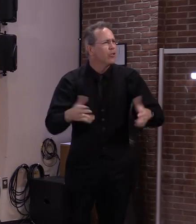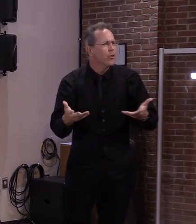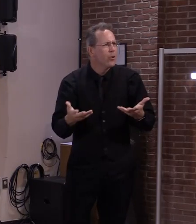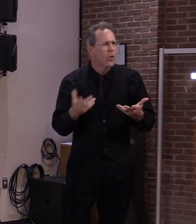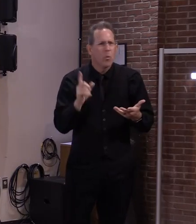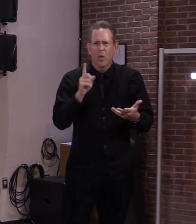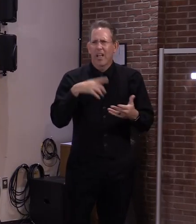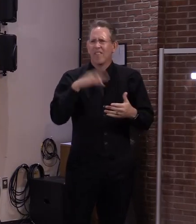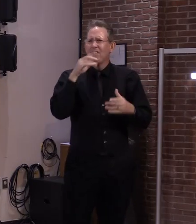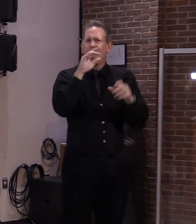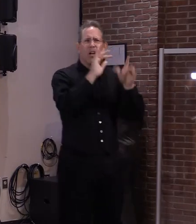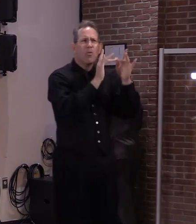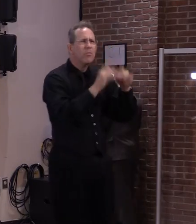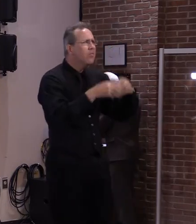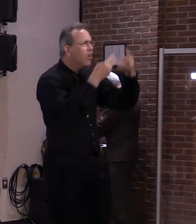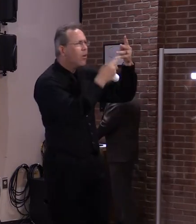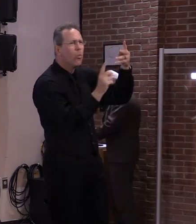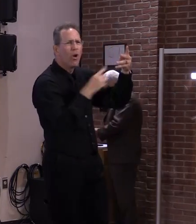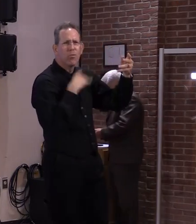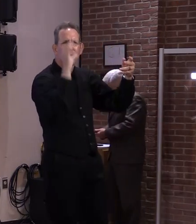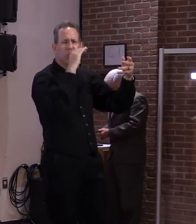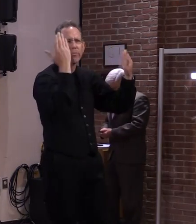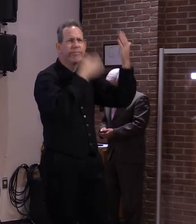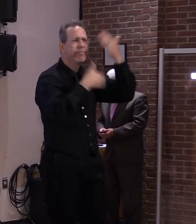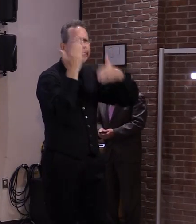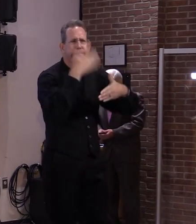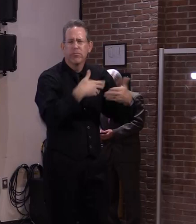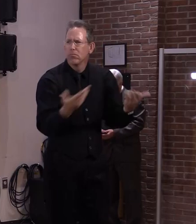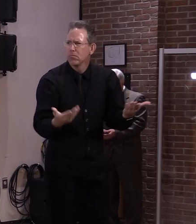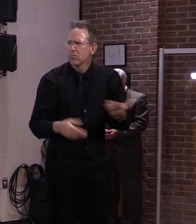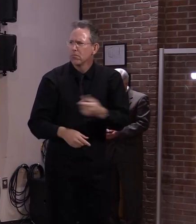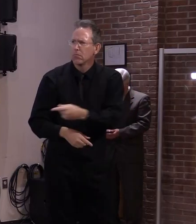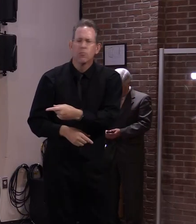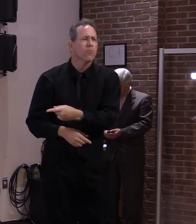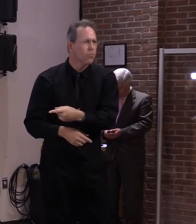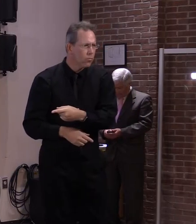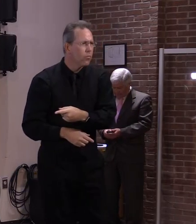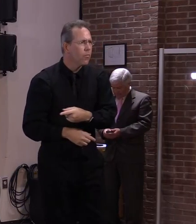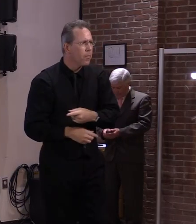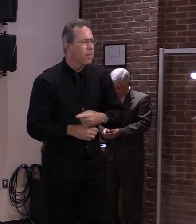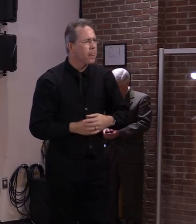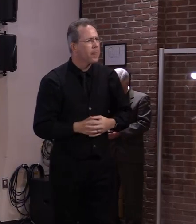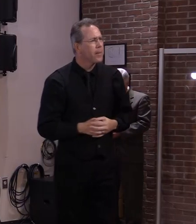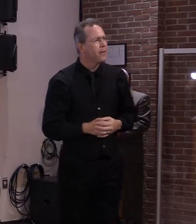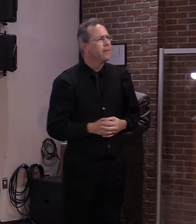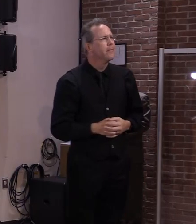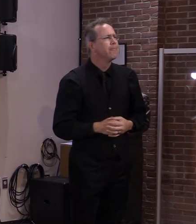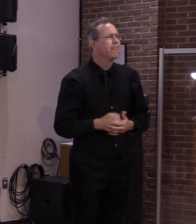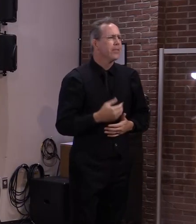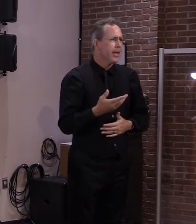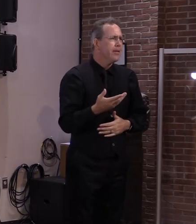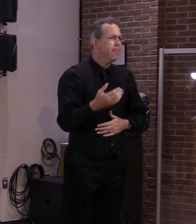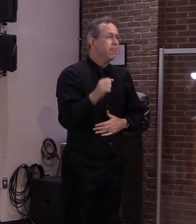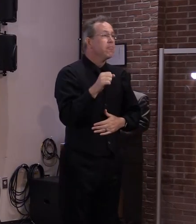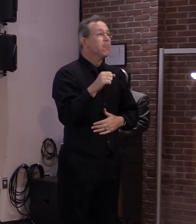depends on the region. Obviously, we're trying to make sure there are enough slots available for any